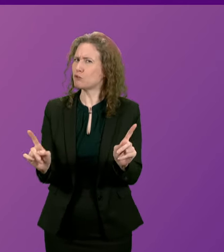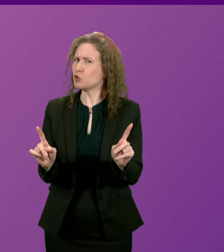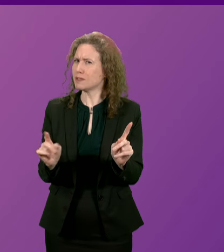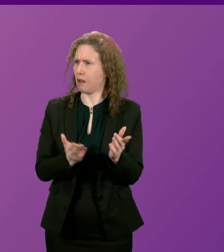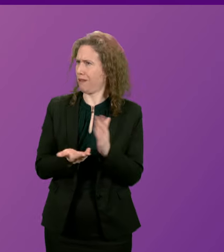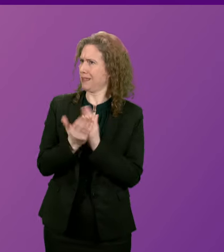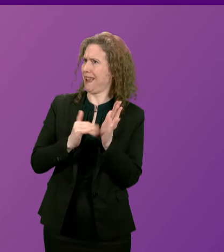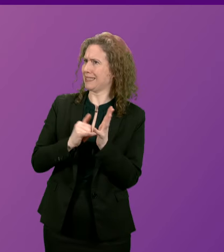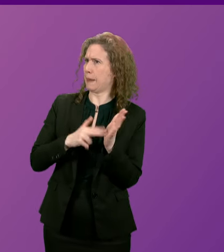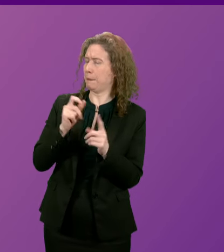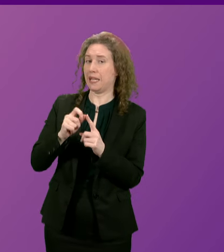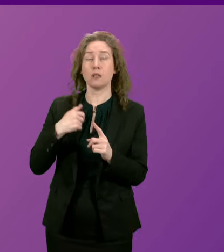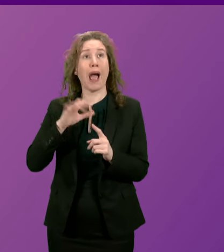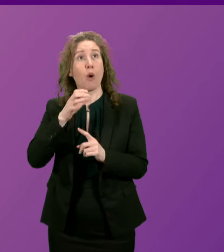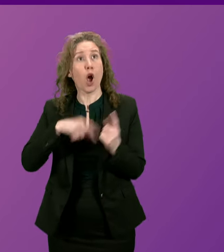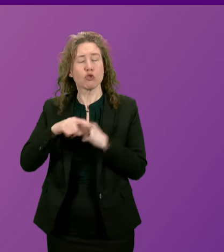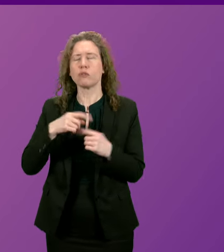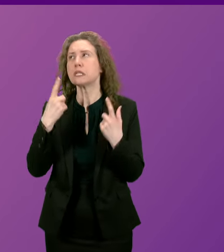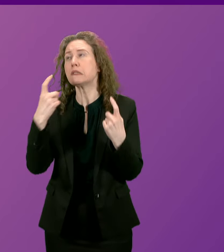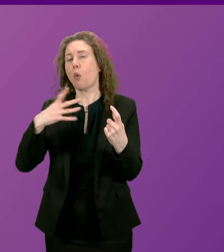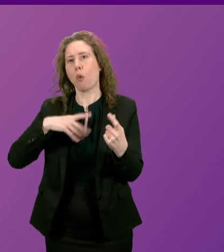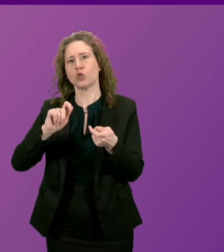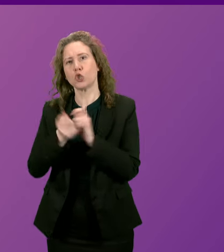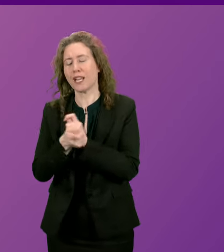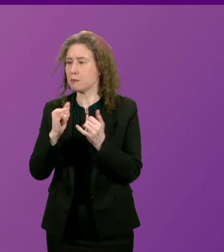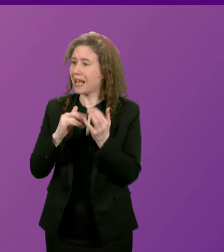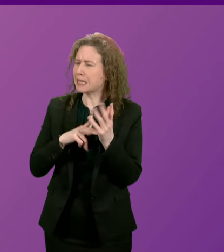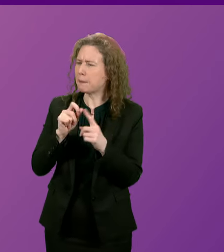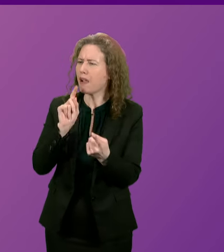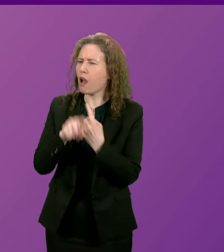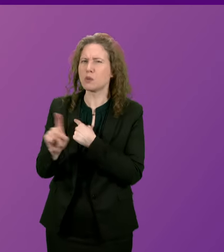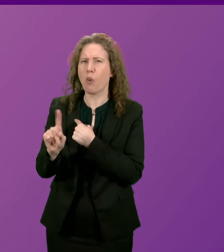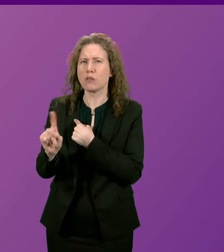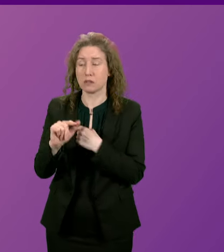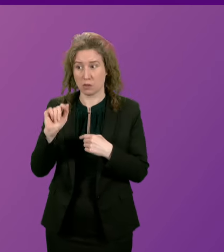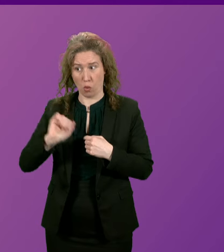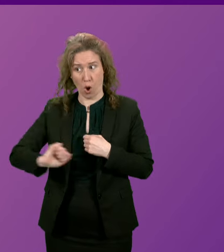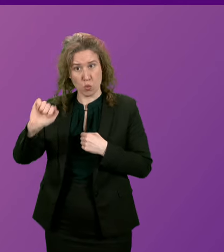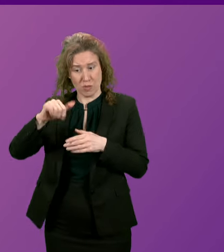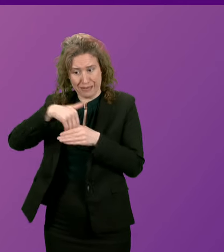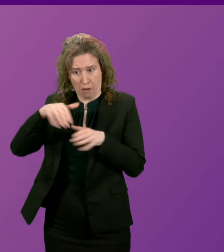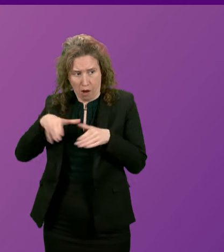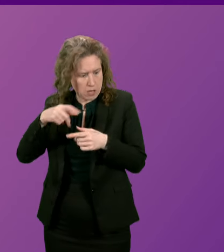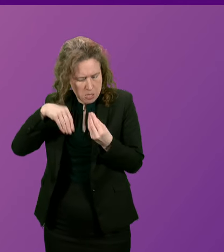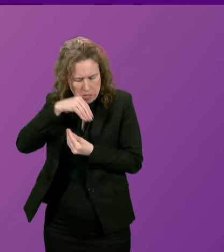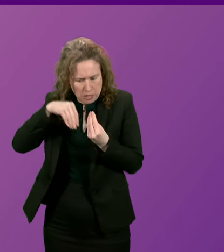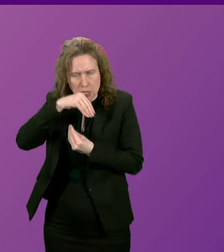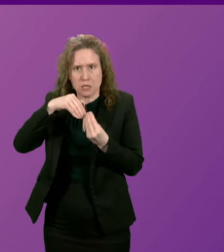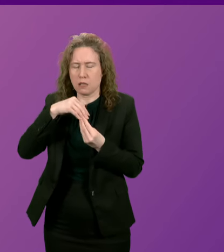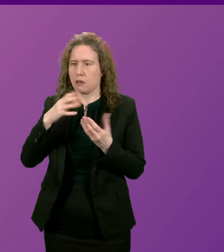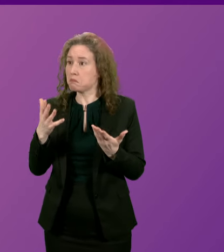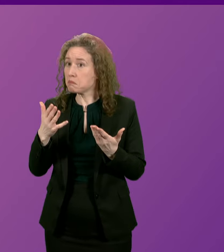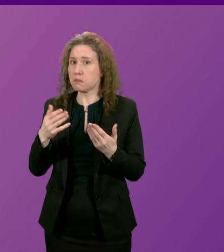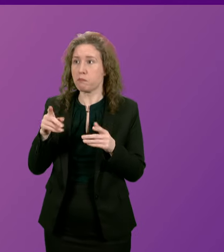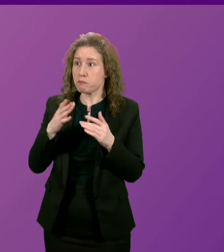while our country is crying out for change, what is the SNP's answer? An internal stitch-up and more of the same either the